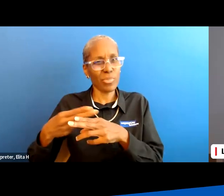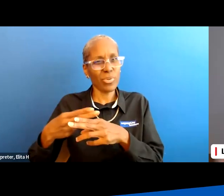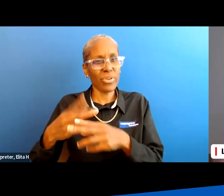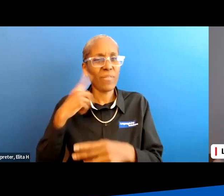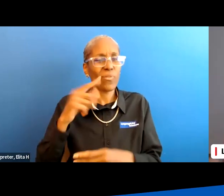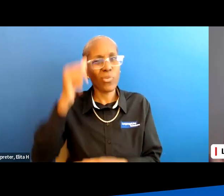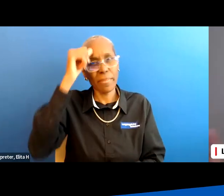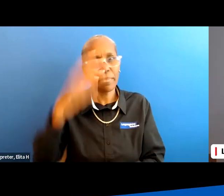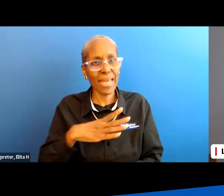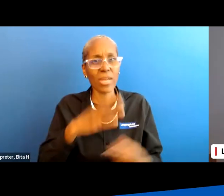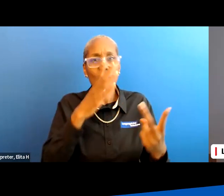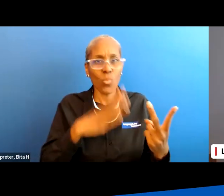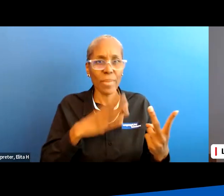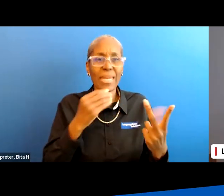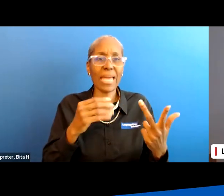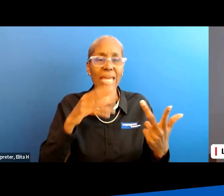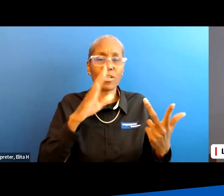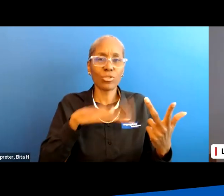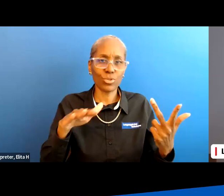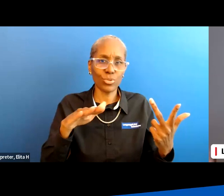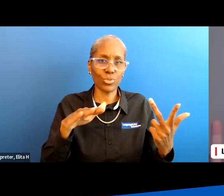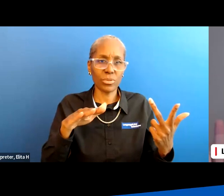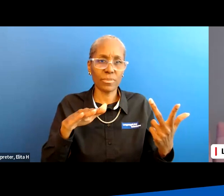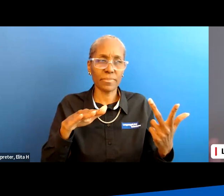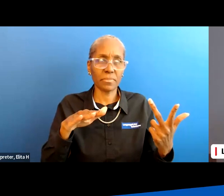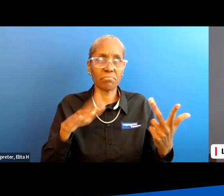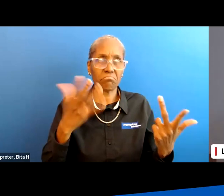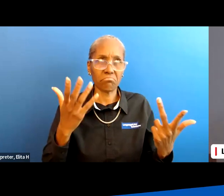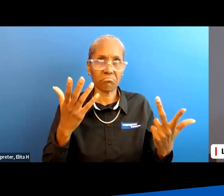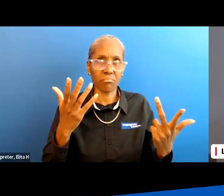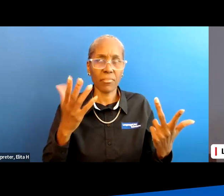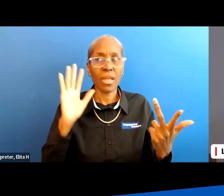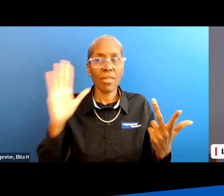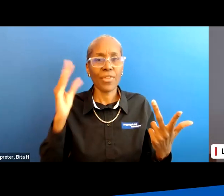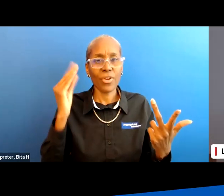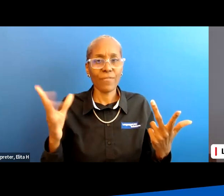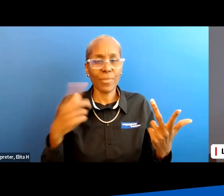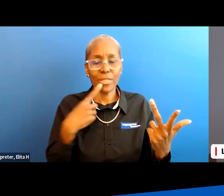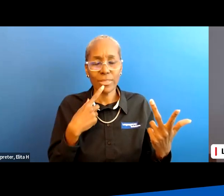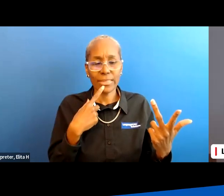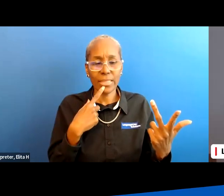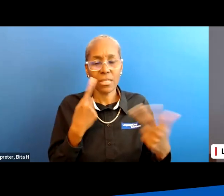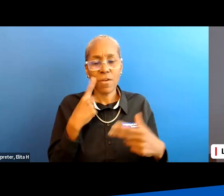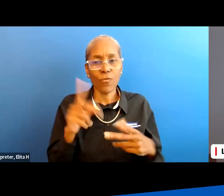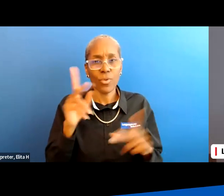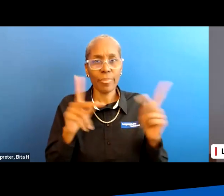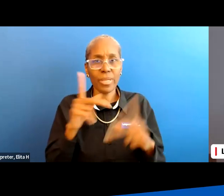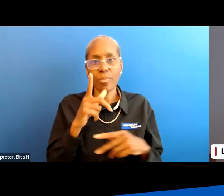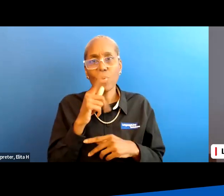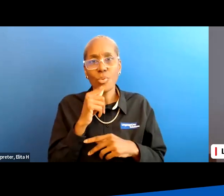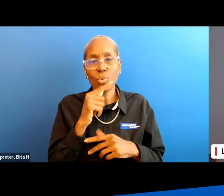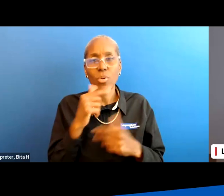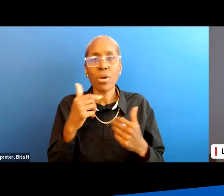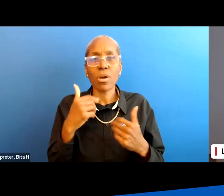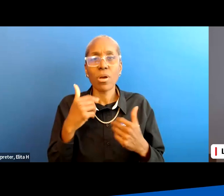men women and pediatric individuals their information says it's for people who are